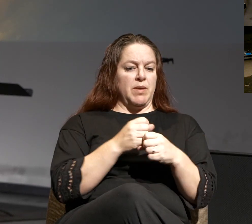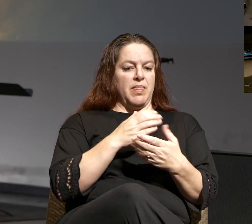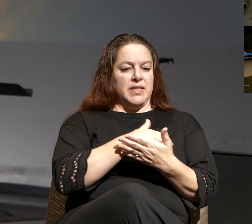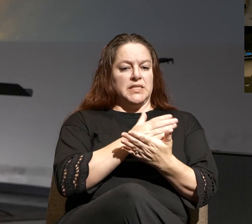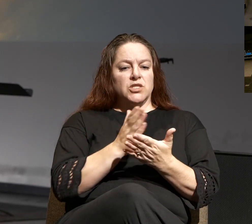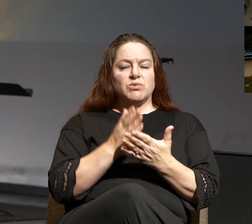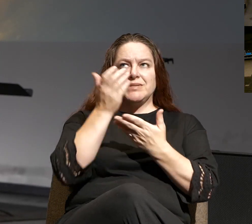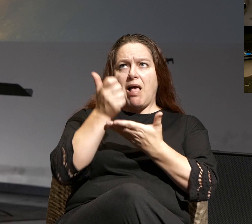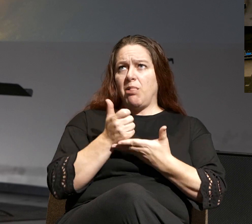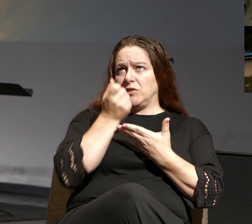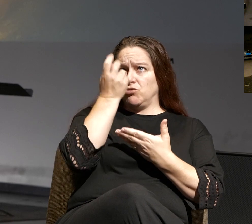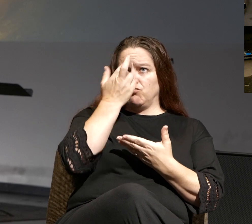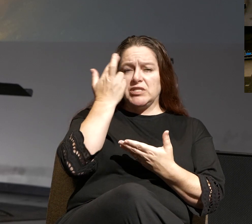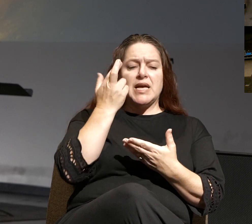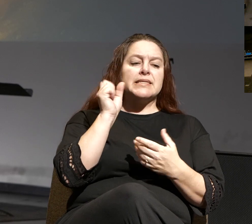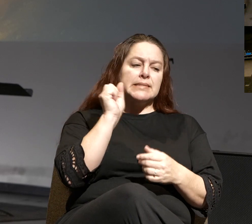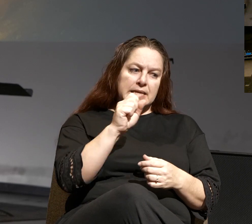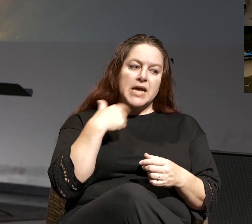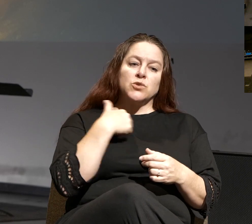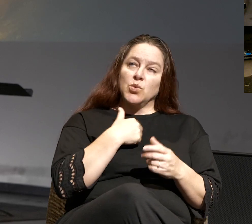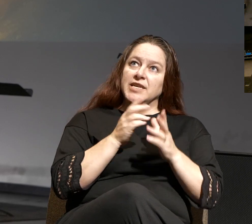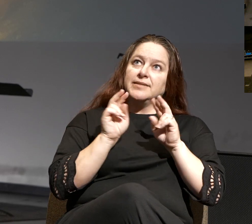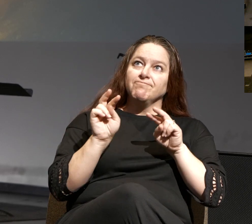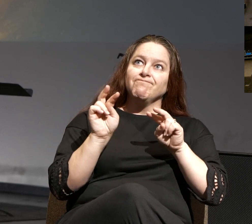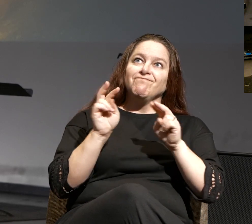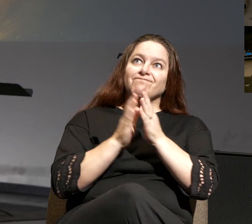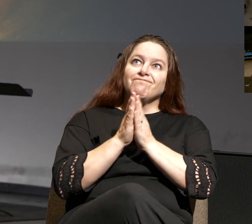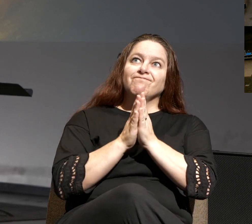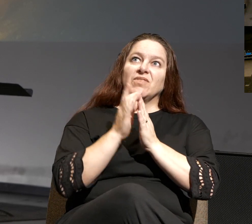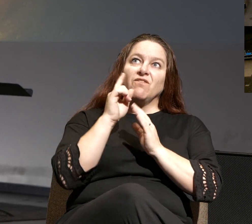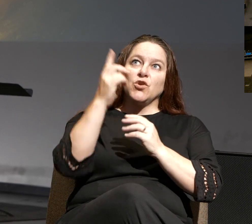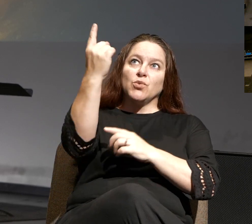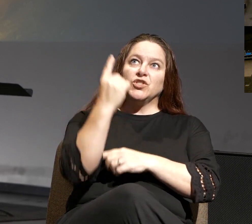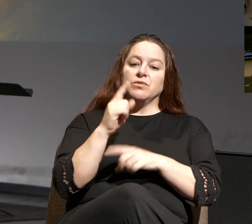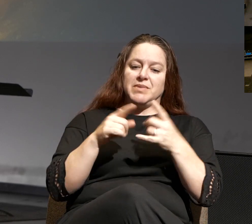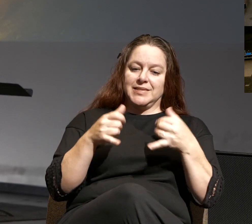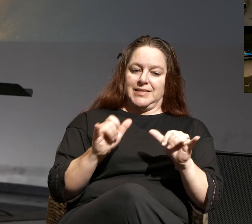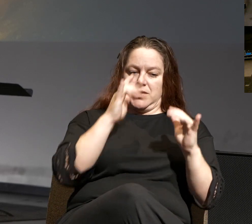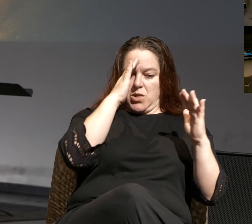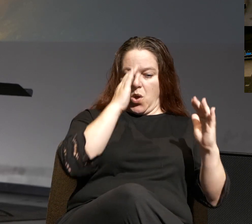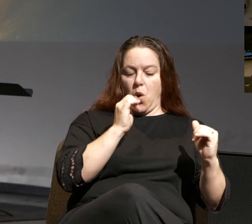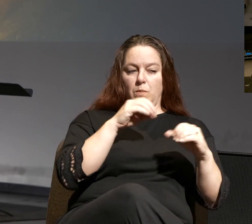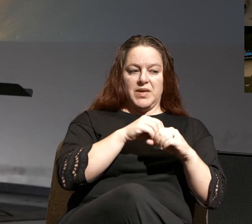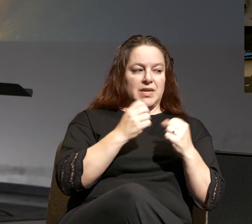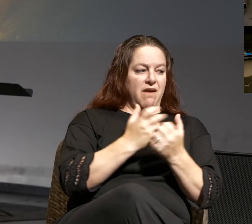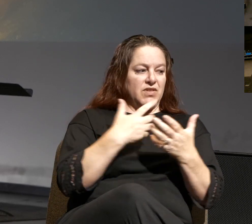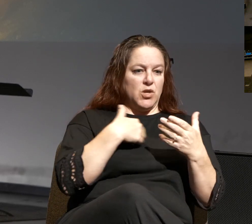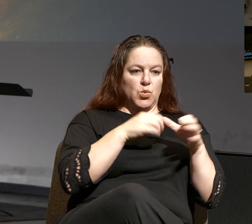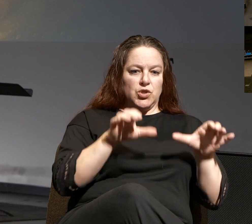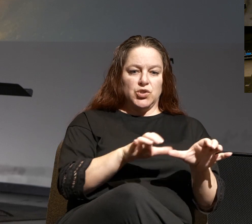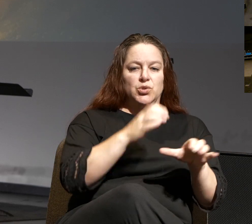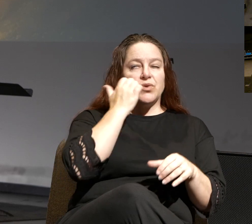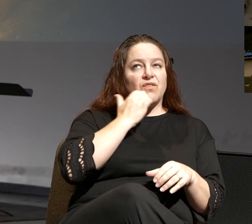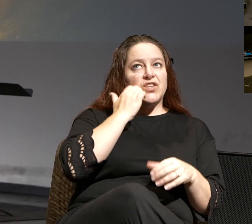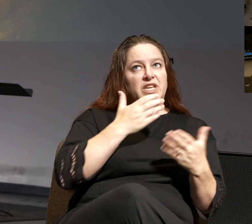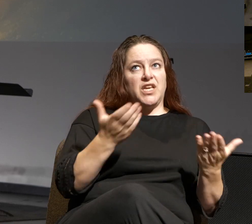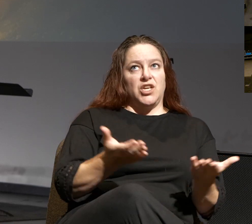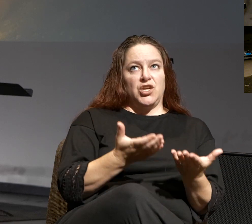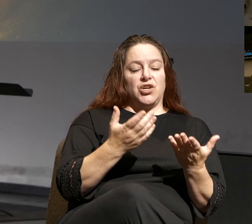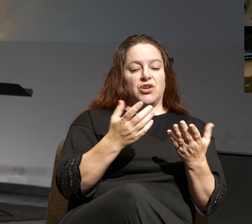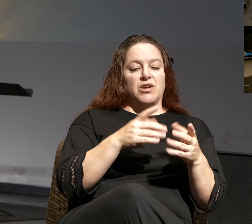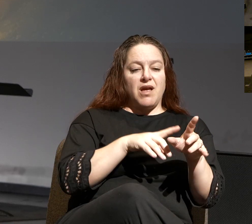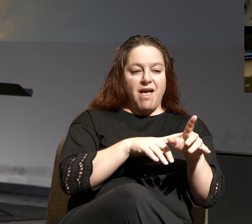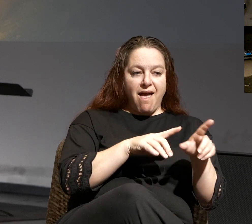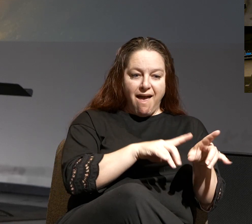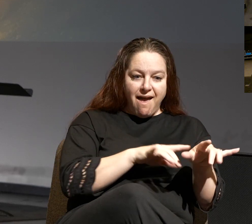realize that, yes, as we anxiously await your return, there is still hope for us in what we do each and every day as we